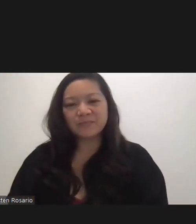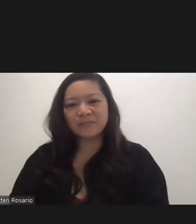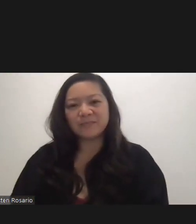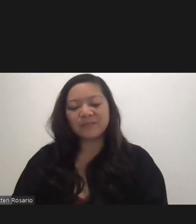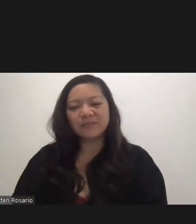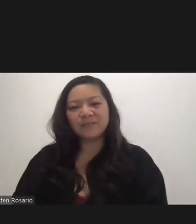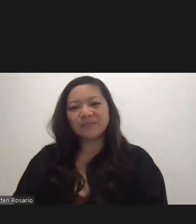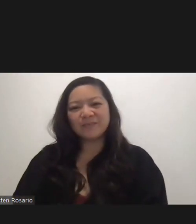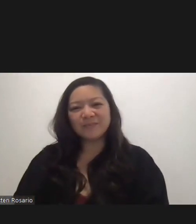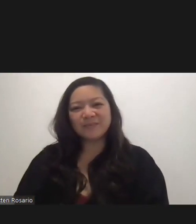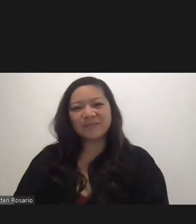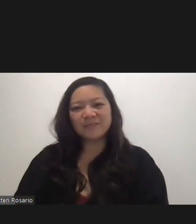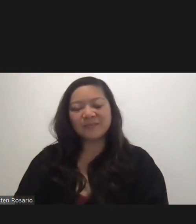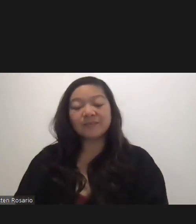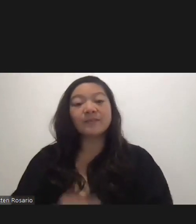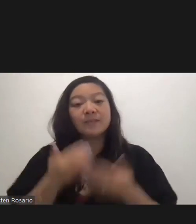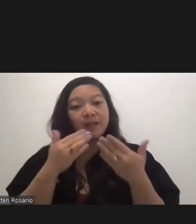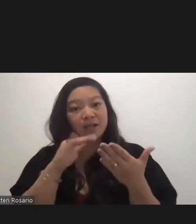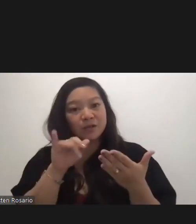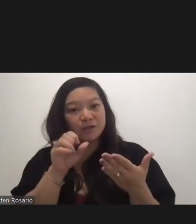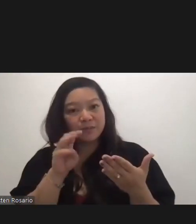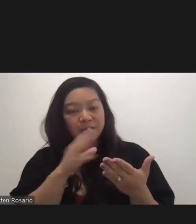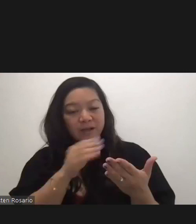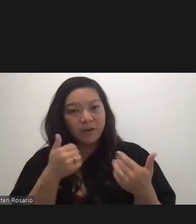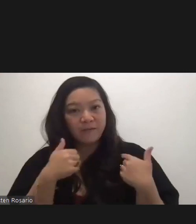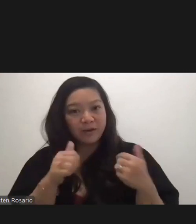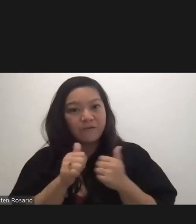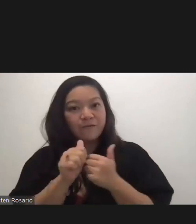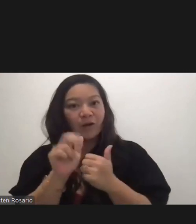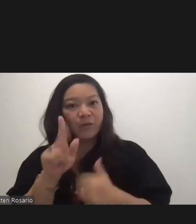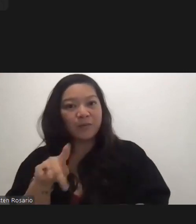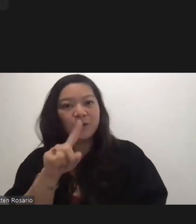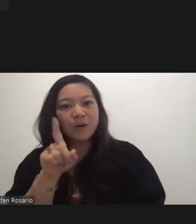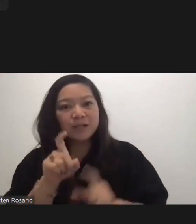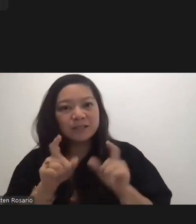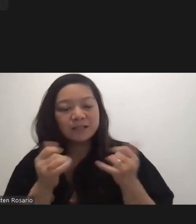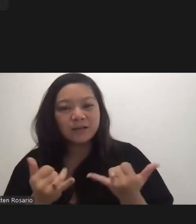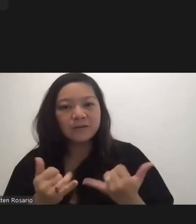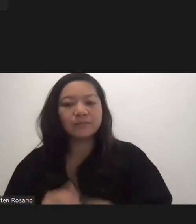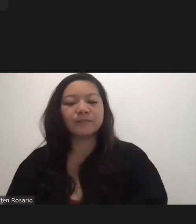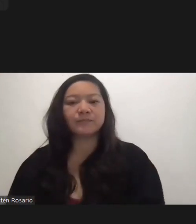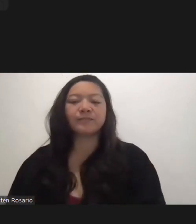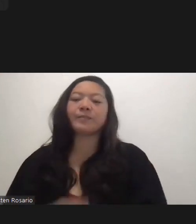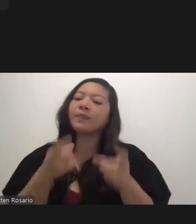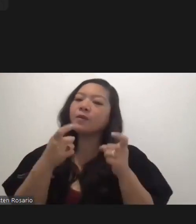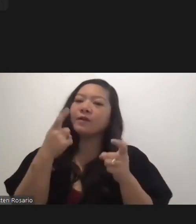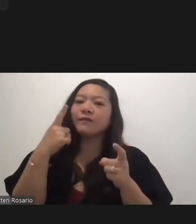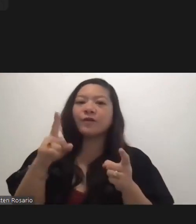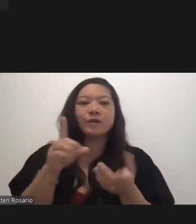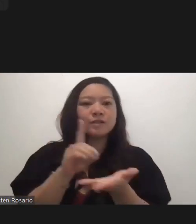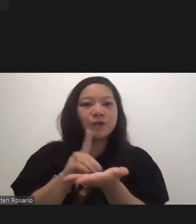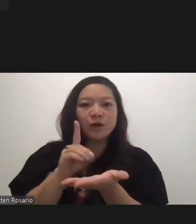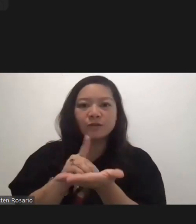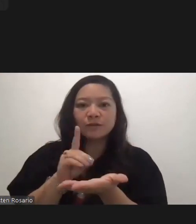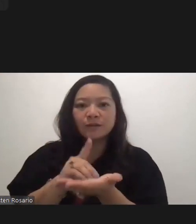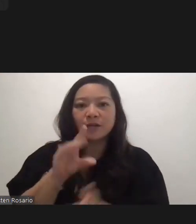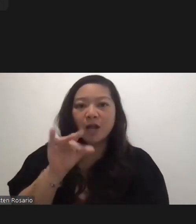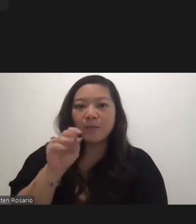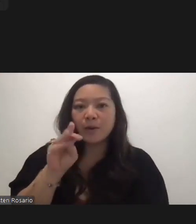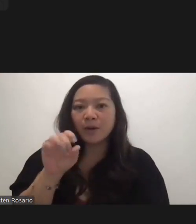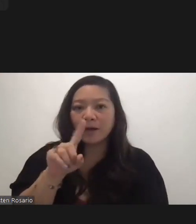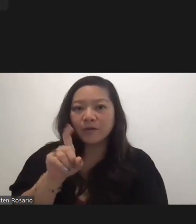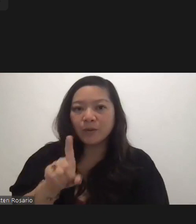Thank you, Joe. Oyal, do you have any follow-up questions? Just a real quick one for the doc, sir. Joe actually